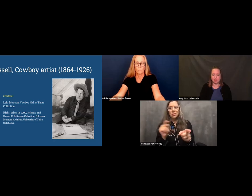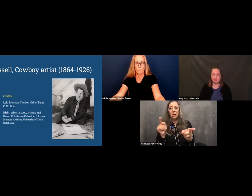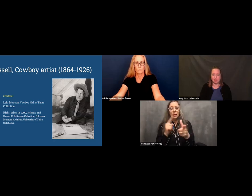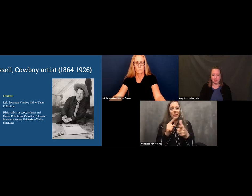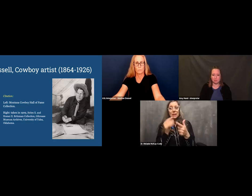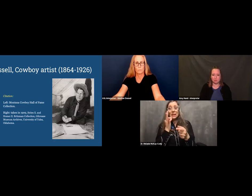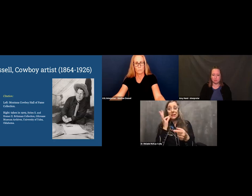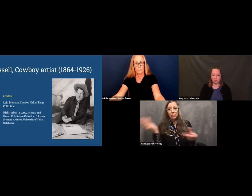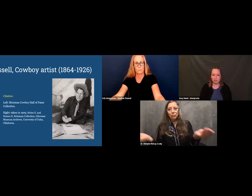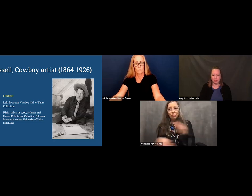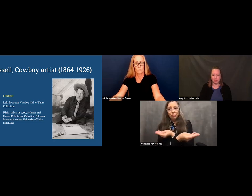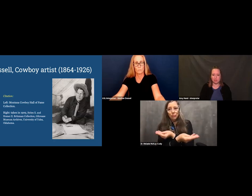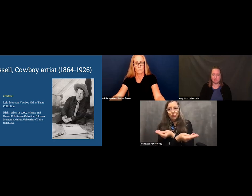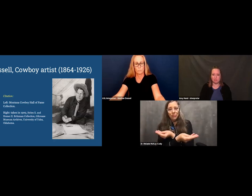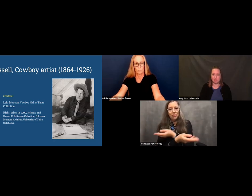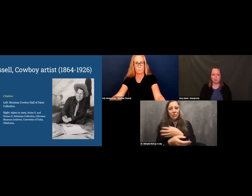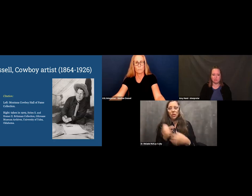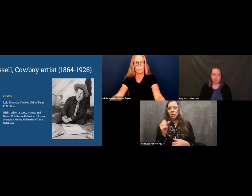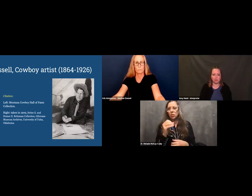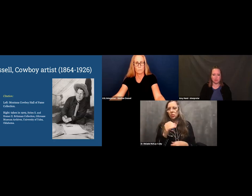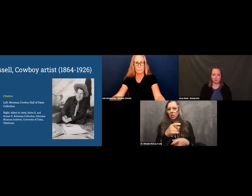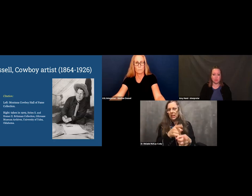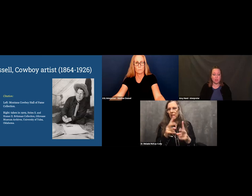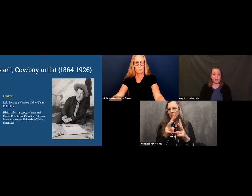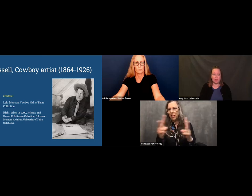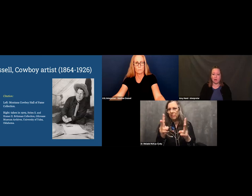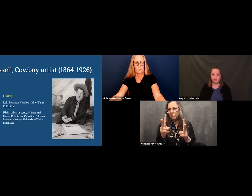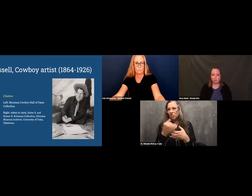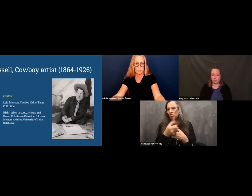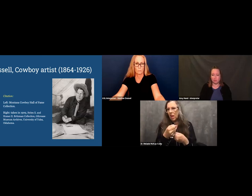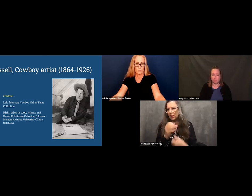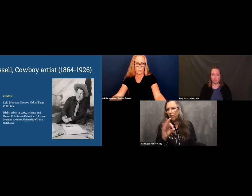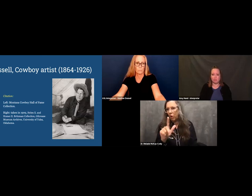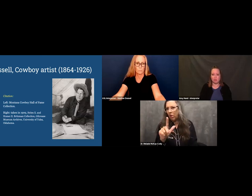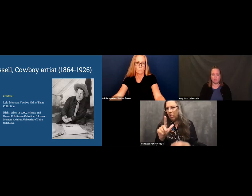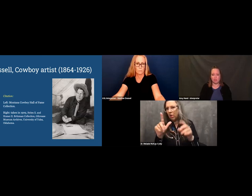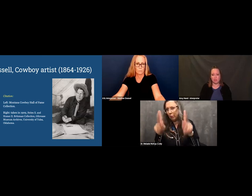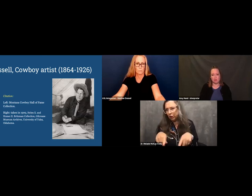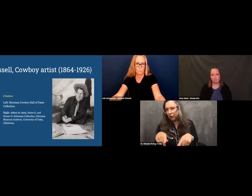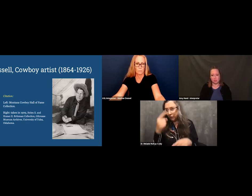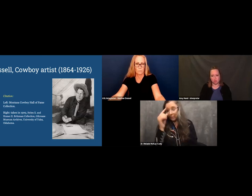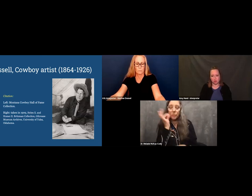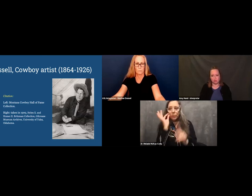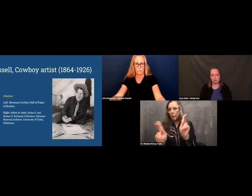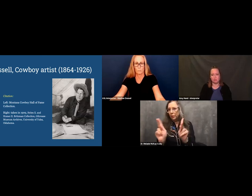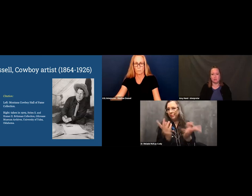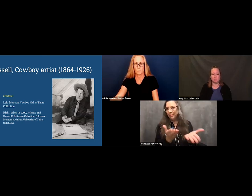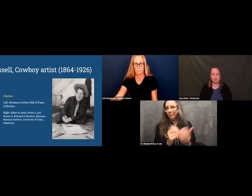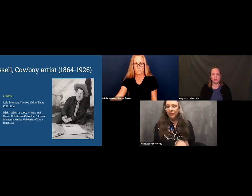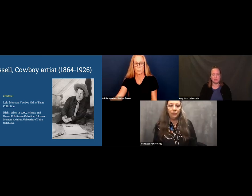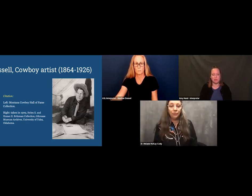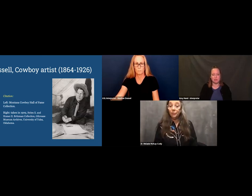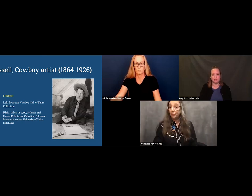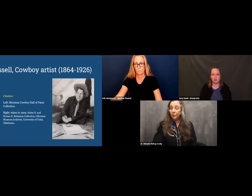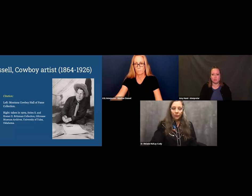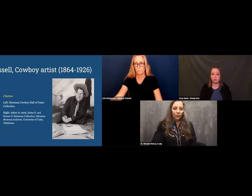They felt like he was really giving them something of value. They often would give him something in return. So